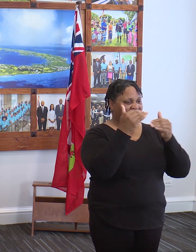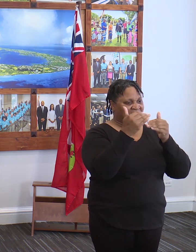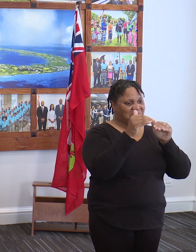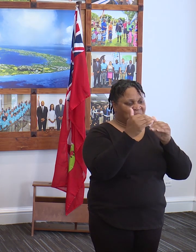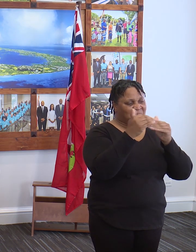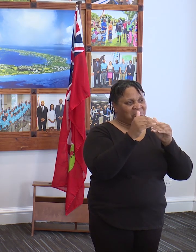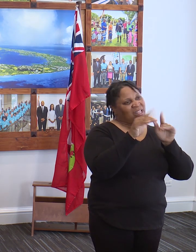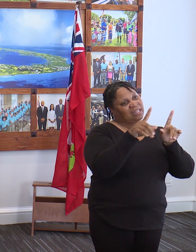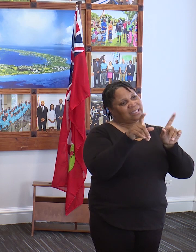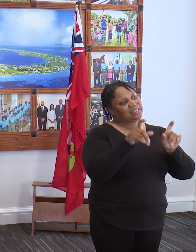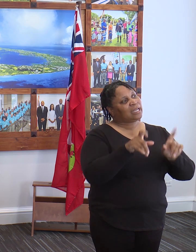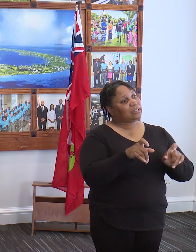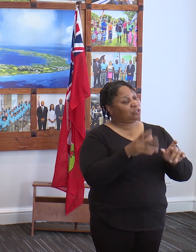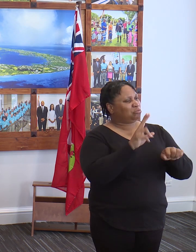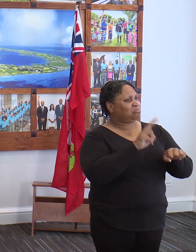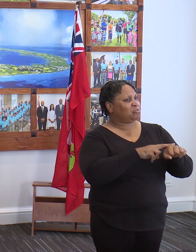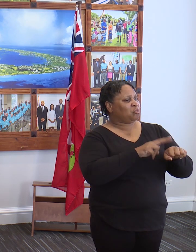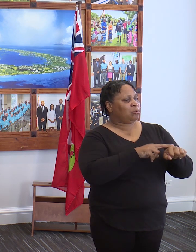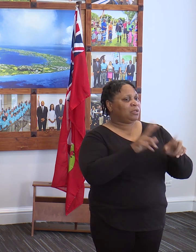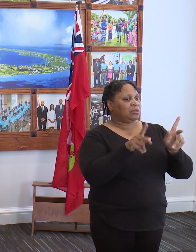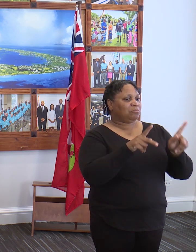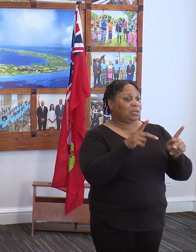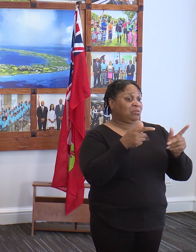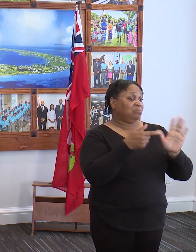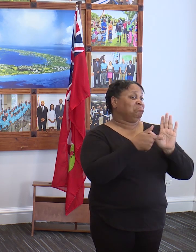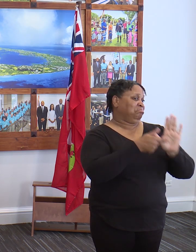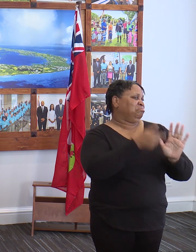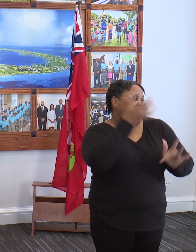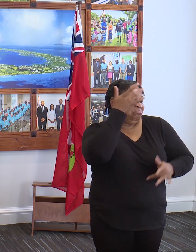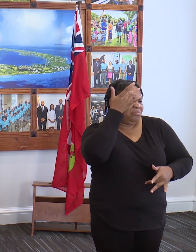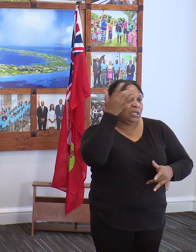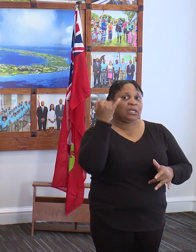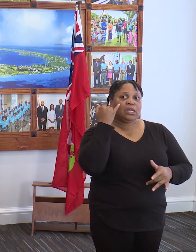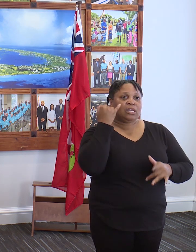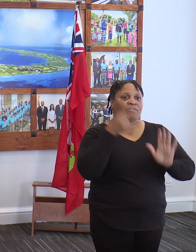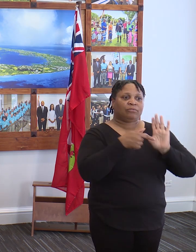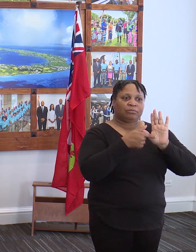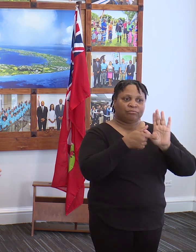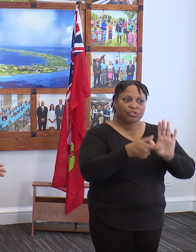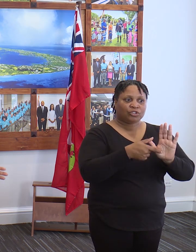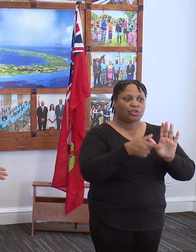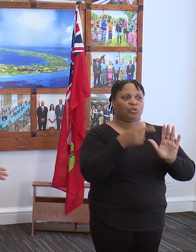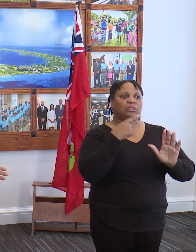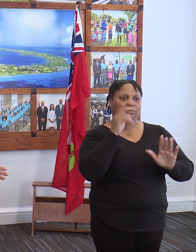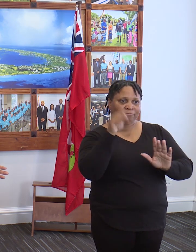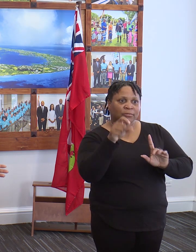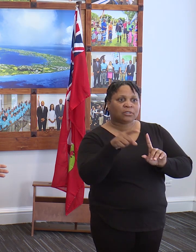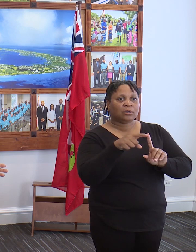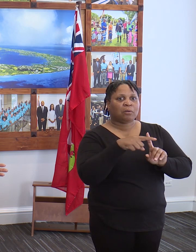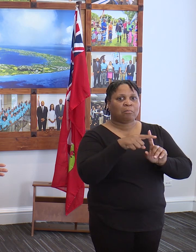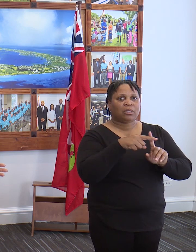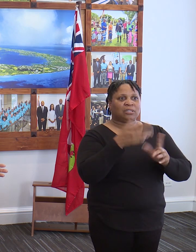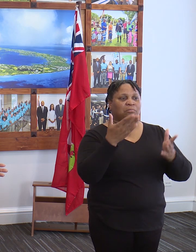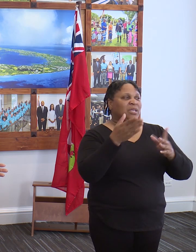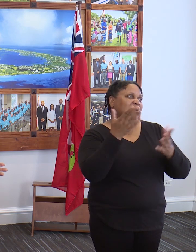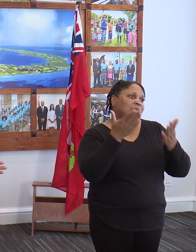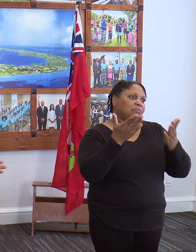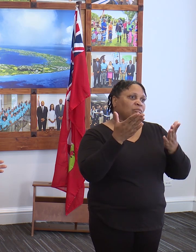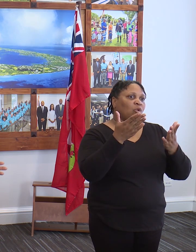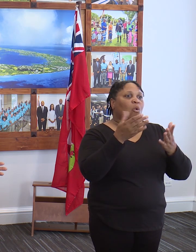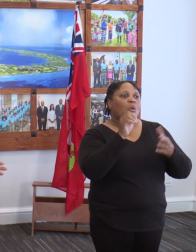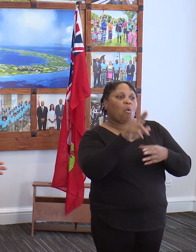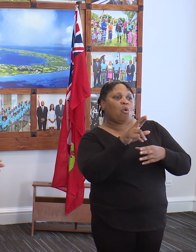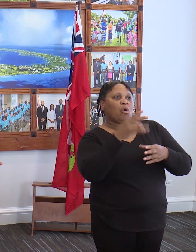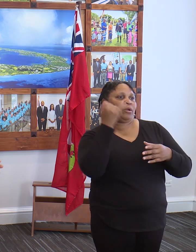amount of tests. Normally, we test persons that have symptoms, because if you test somebody that's asymptomatic, then the results can be what's called a false negative